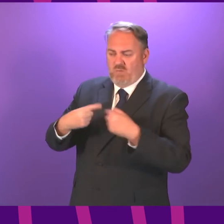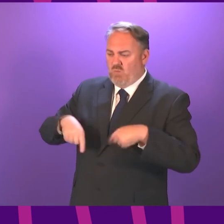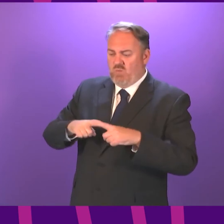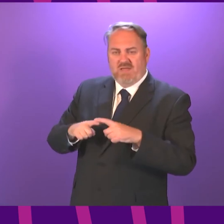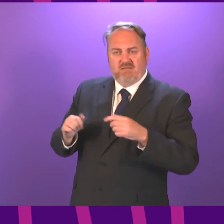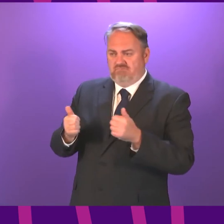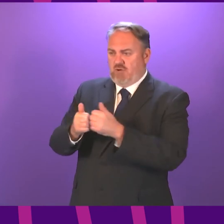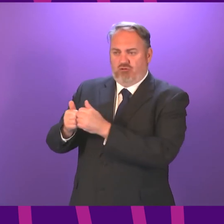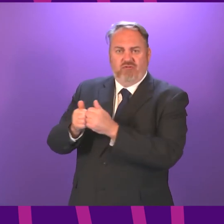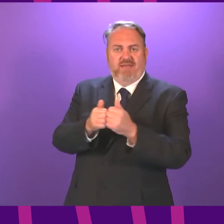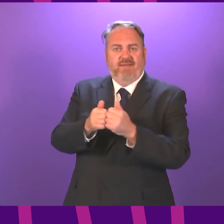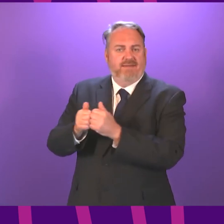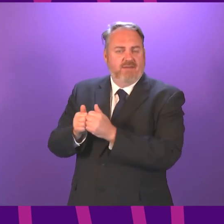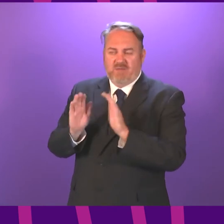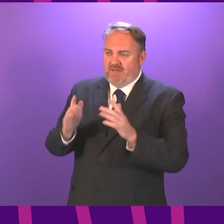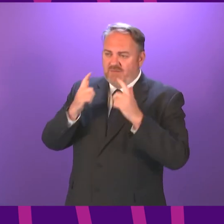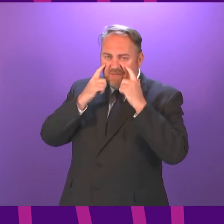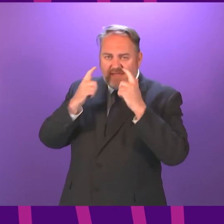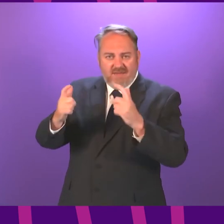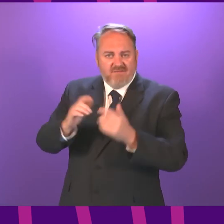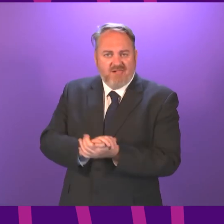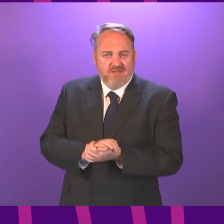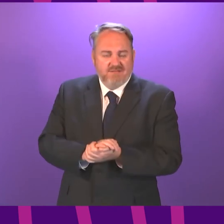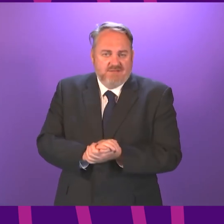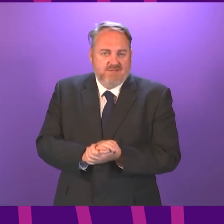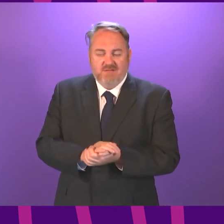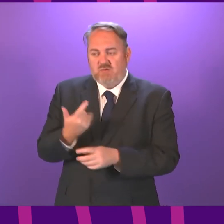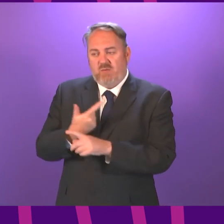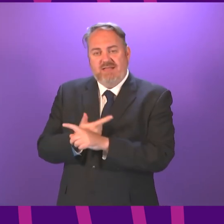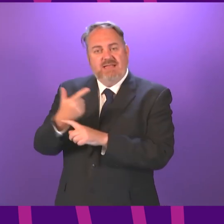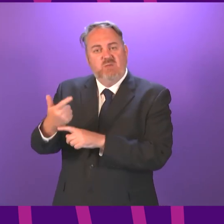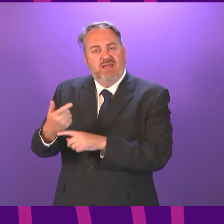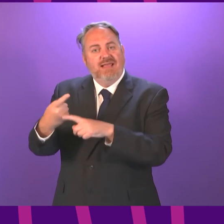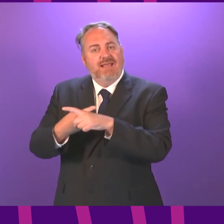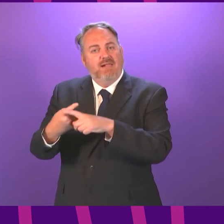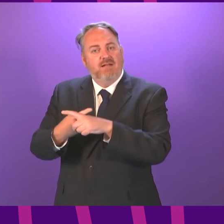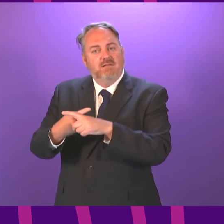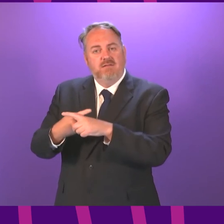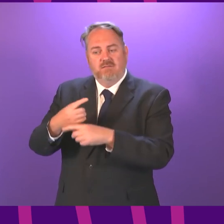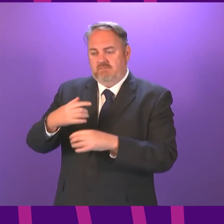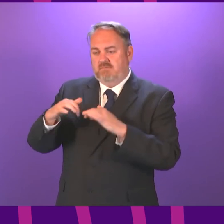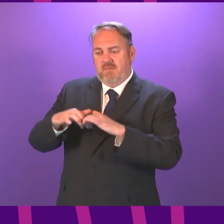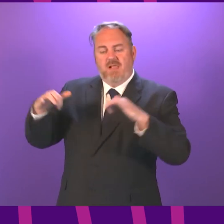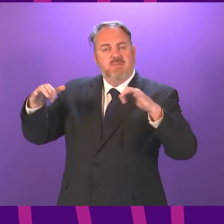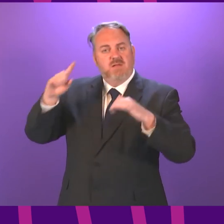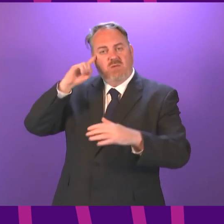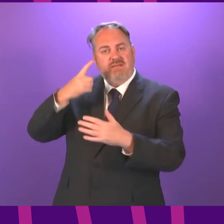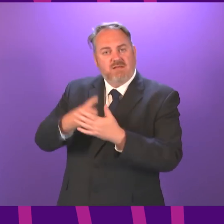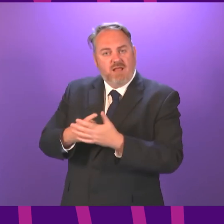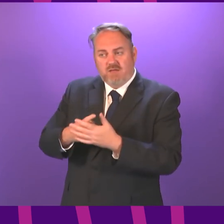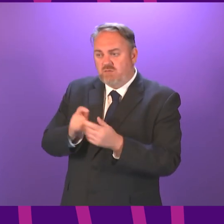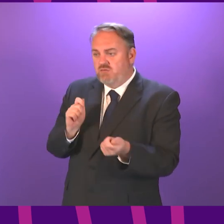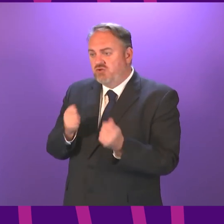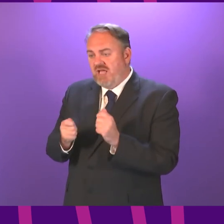and considerations underway as they have to make a decision next week about whether to go ahead with the next round of planned easing in England